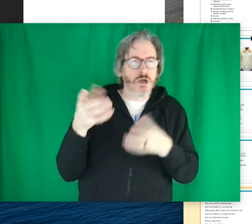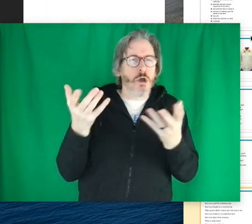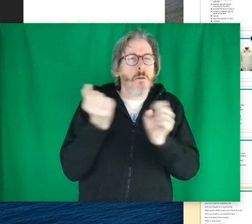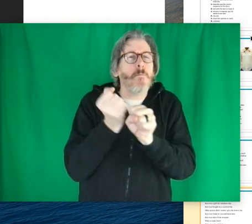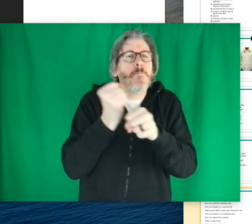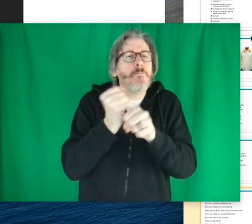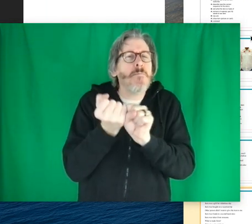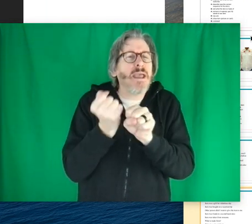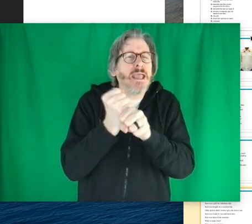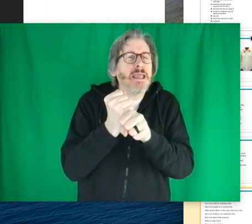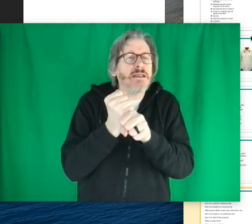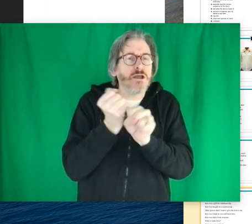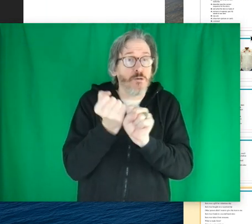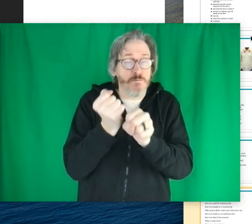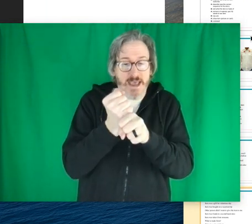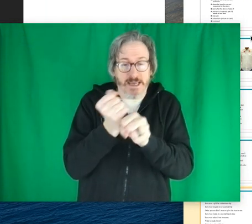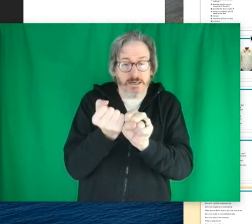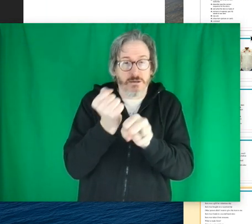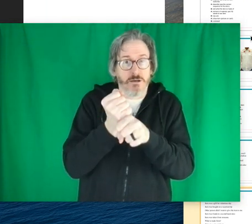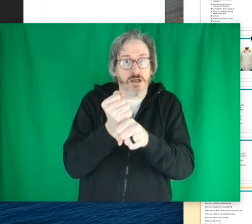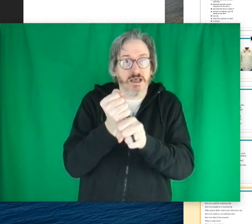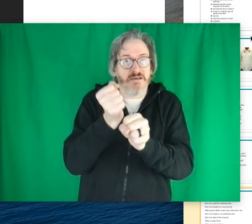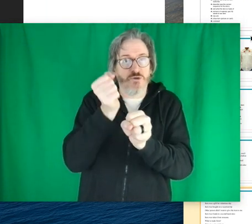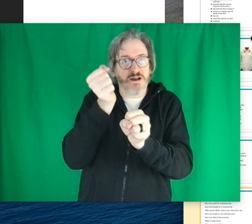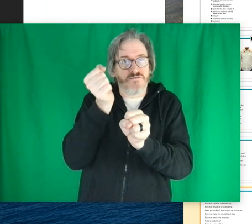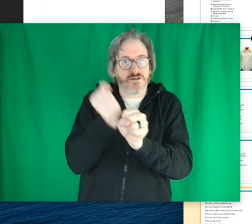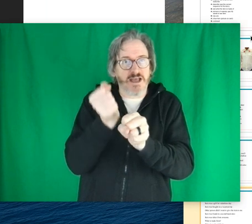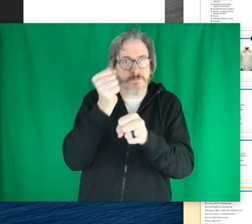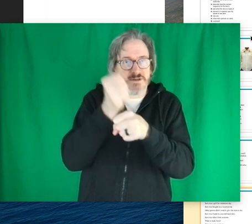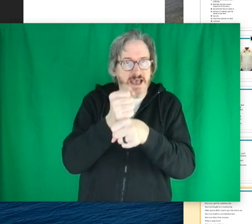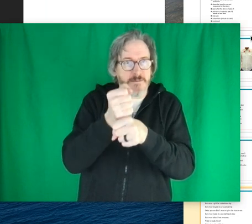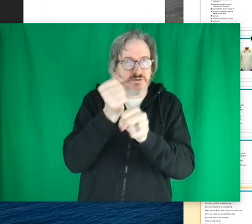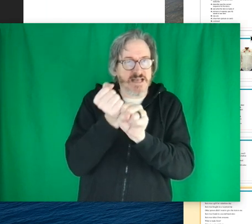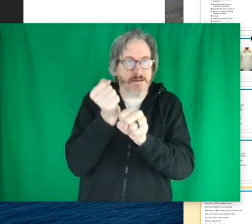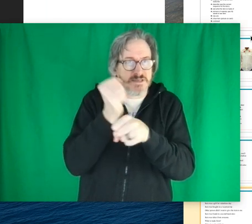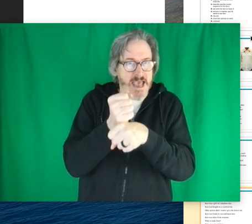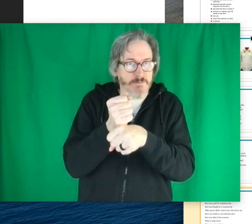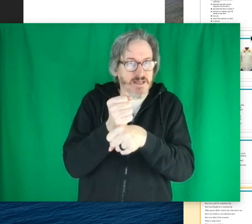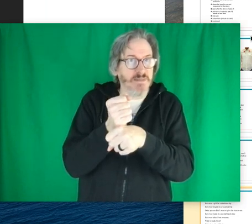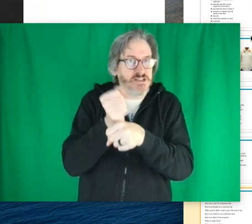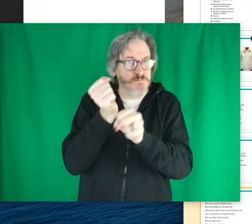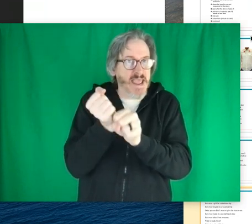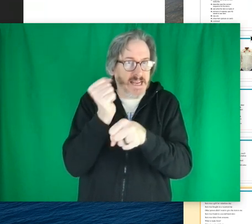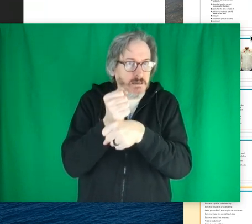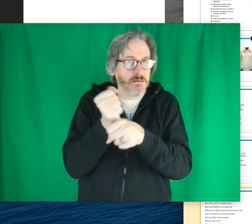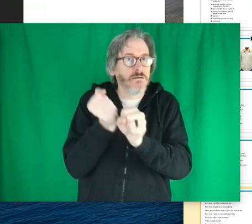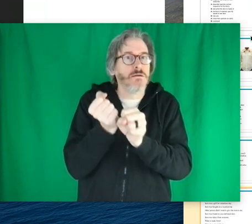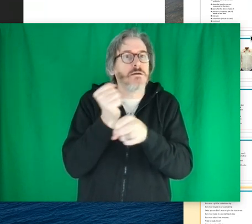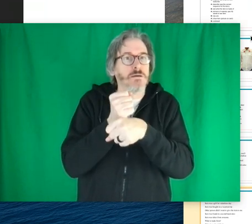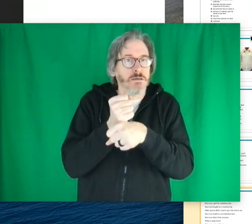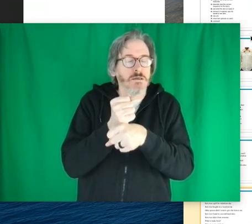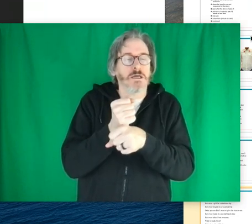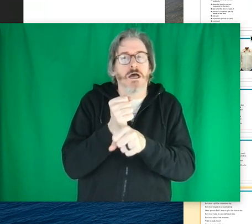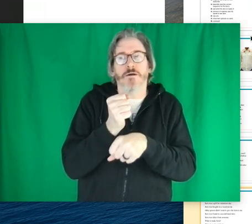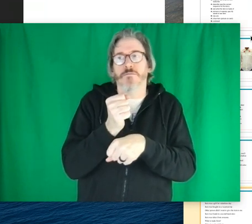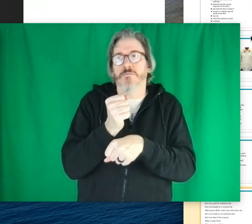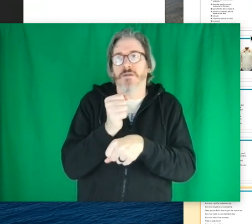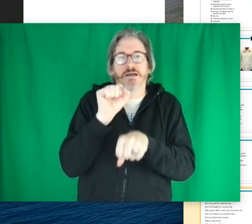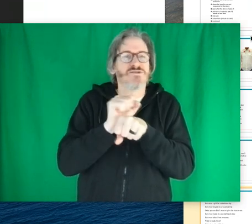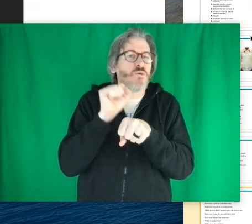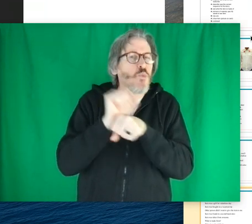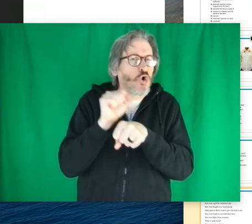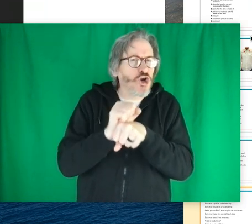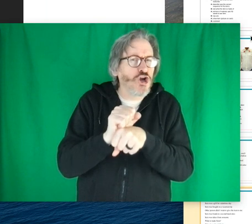made made if you kind of tap tap tap tap that means made um